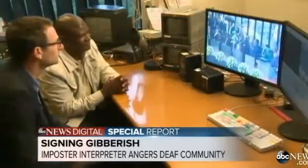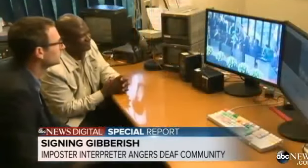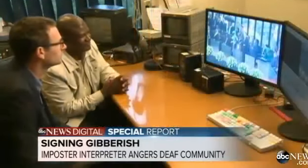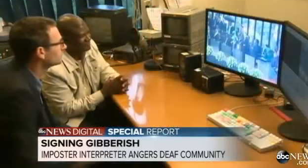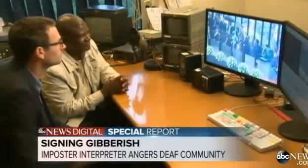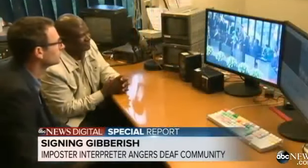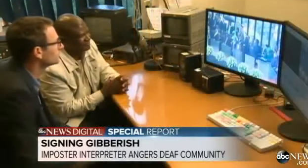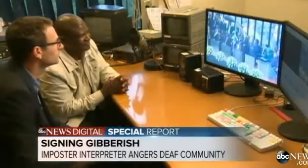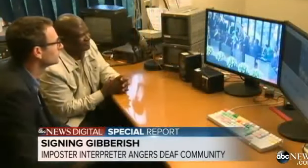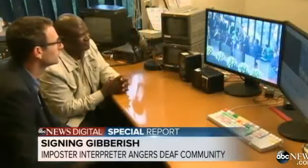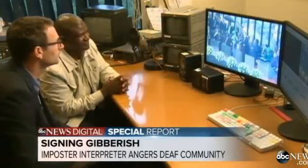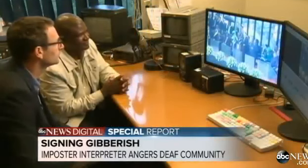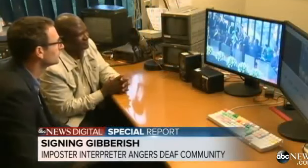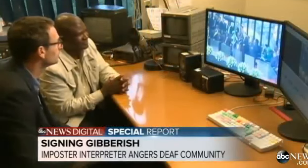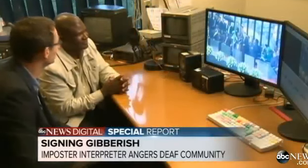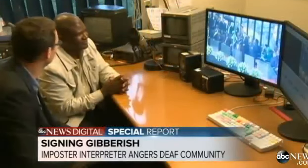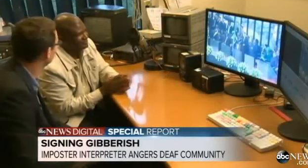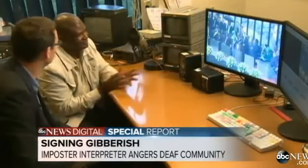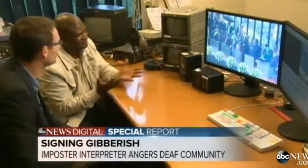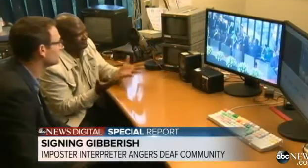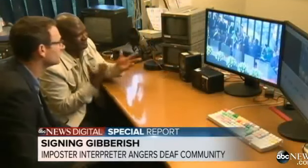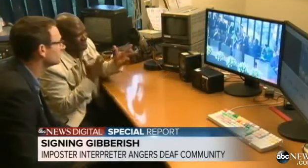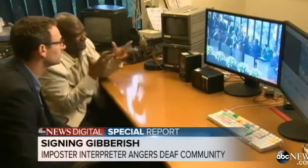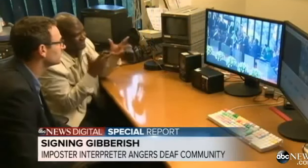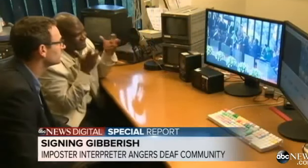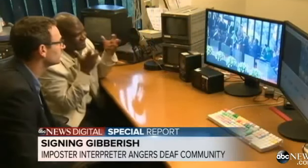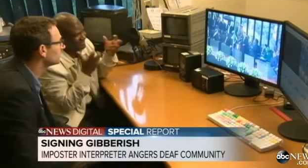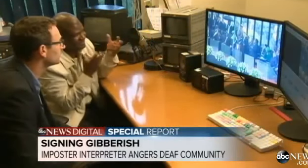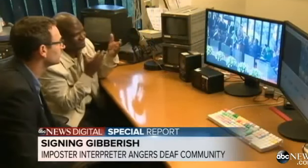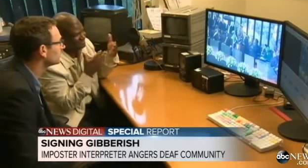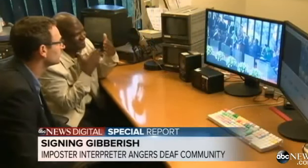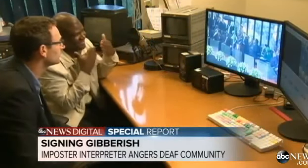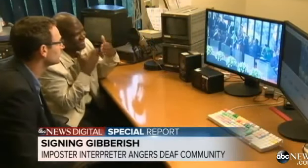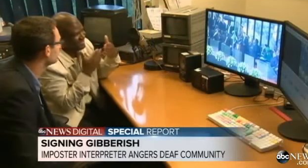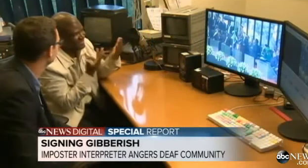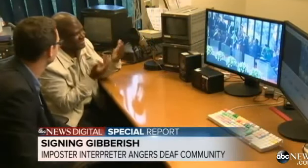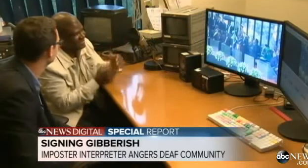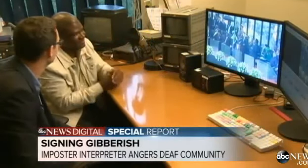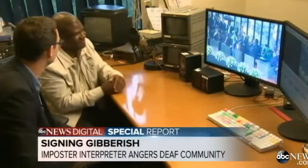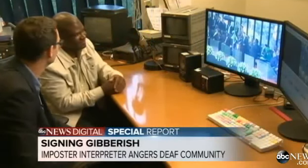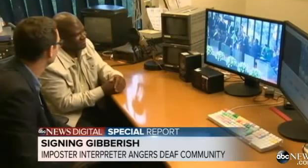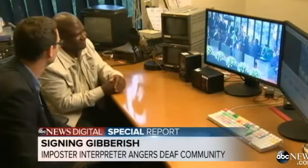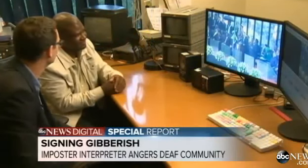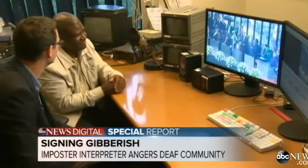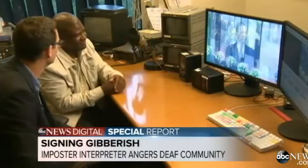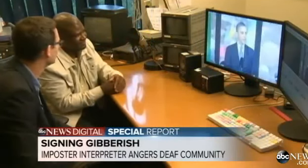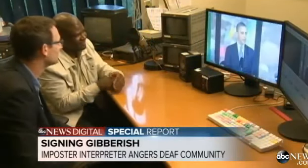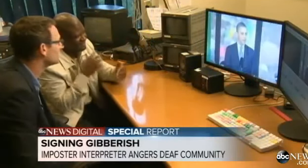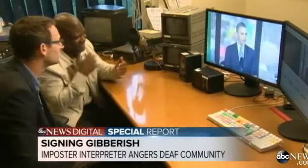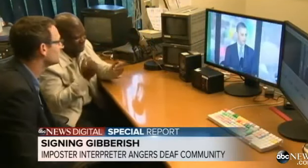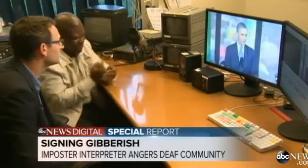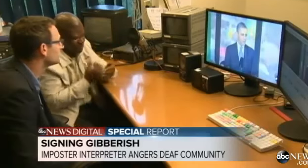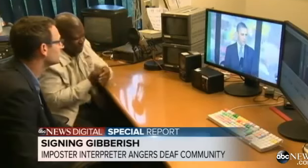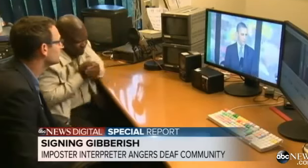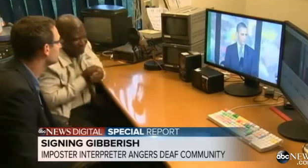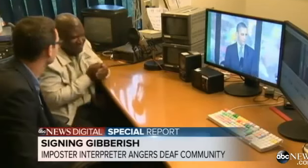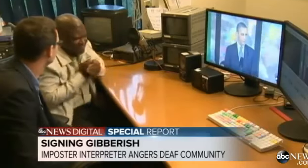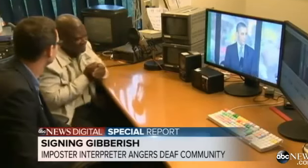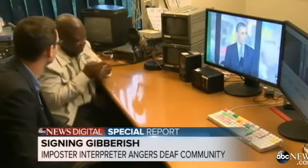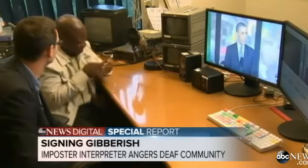of South Africa came in to tell us what he made of the ceremony. No, I'm not getting anything. No,